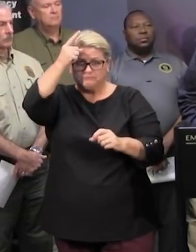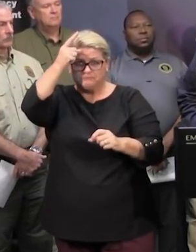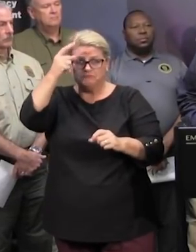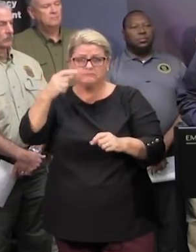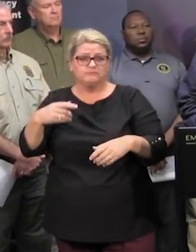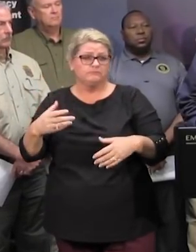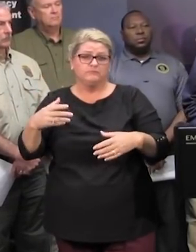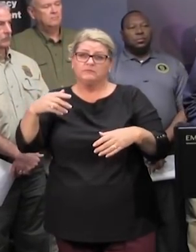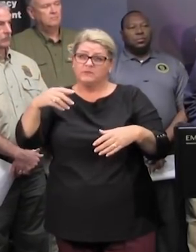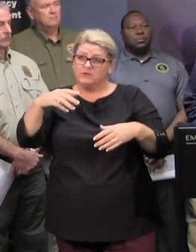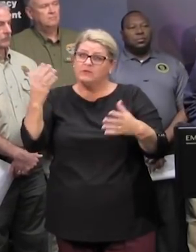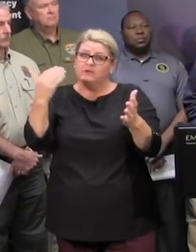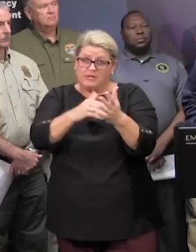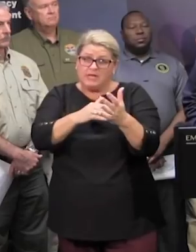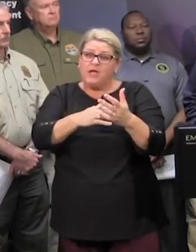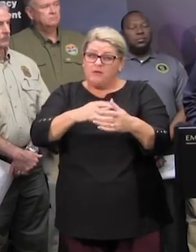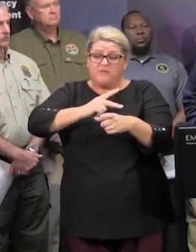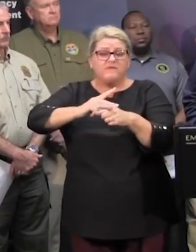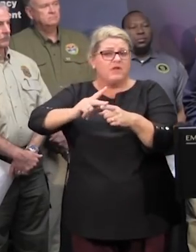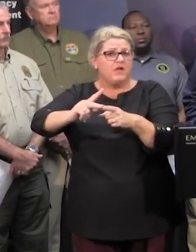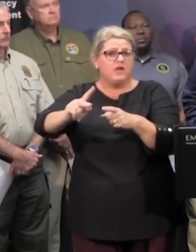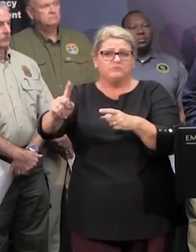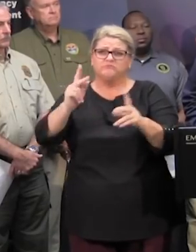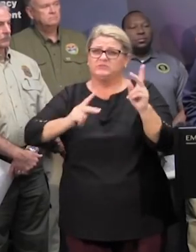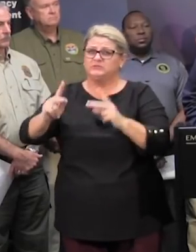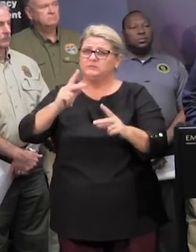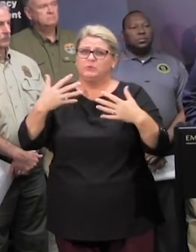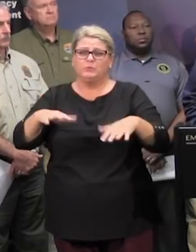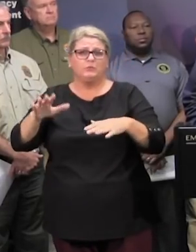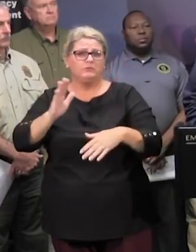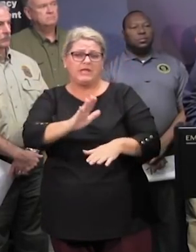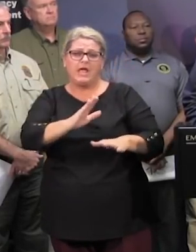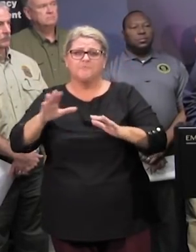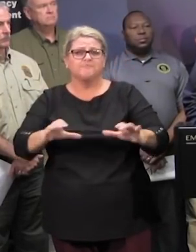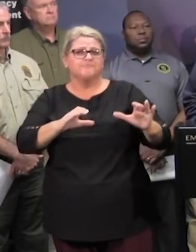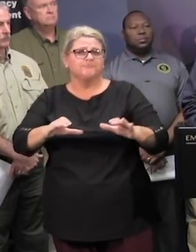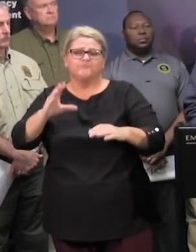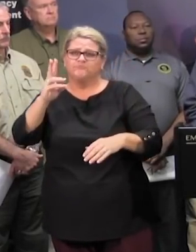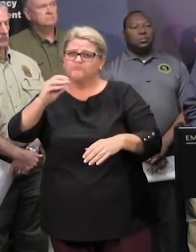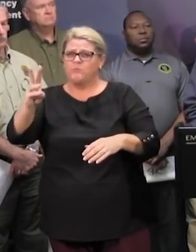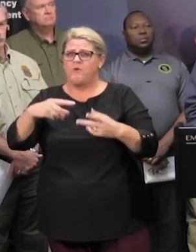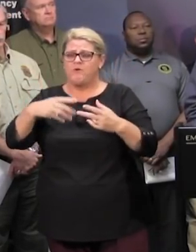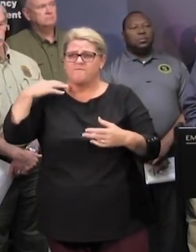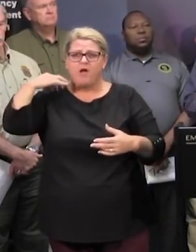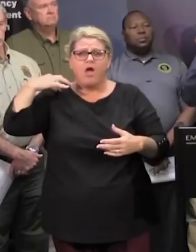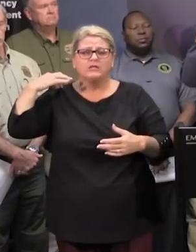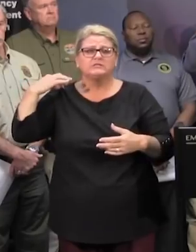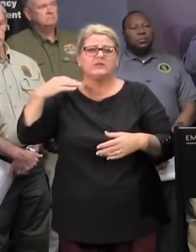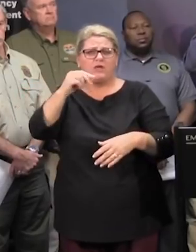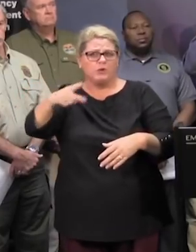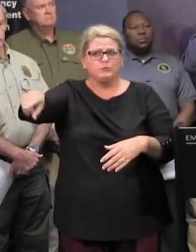exercise in professionalism by people all over this state including volunteers and the citizens